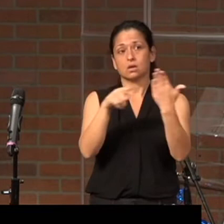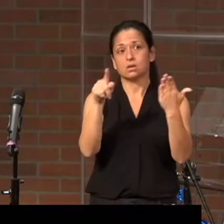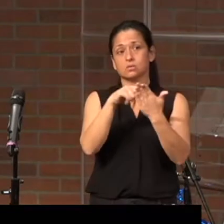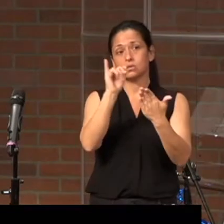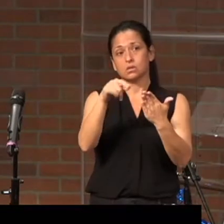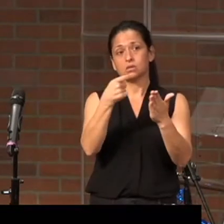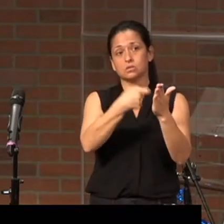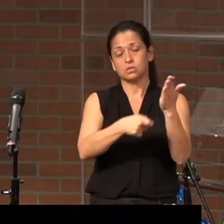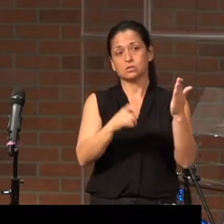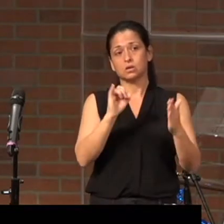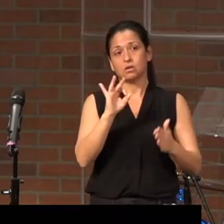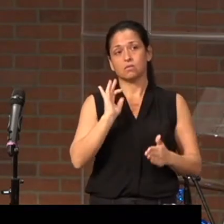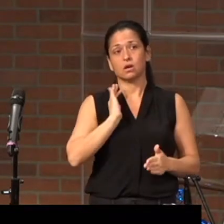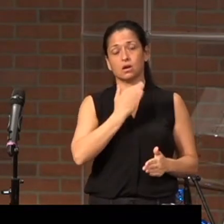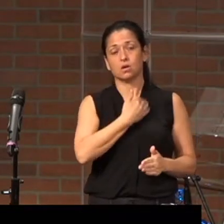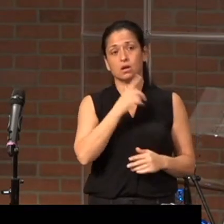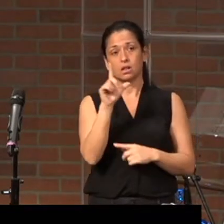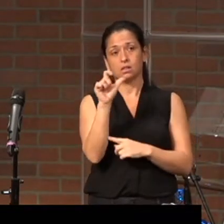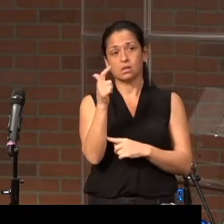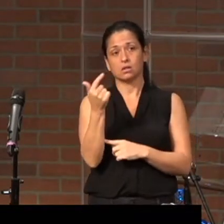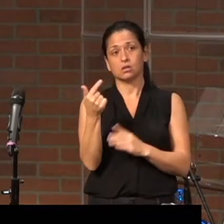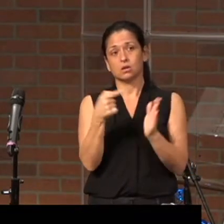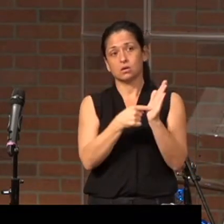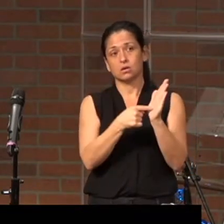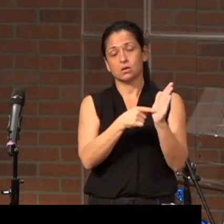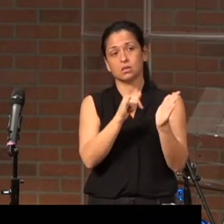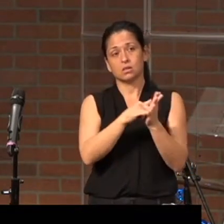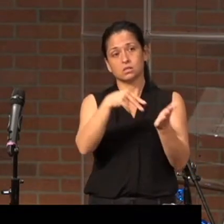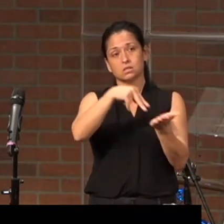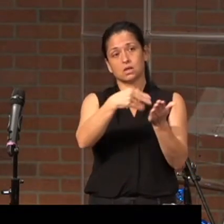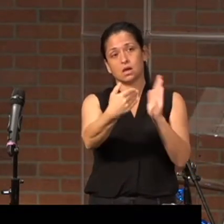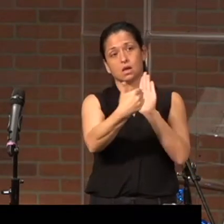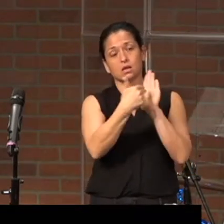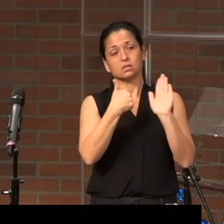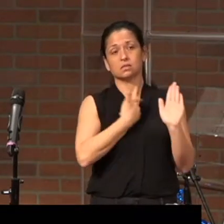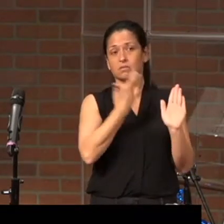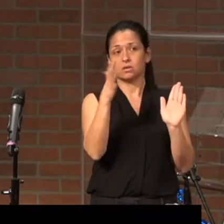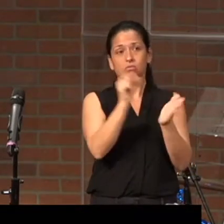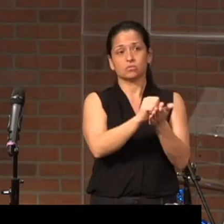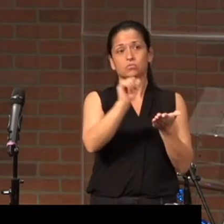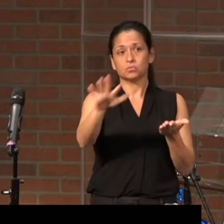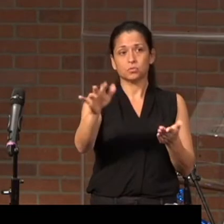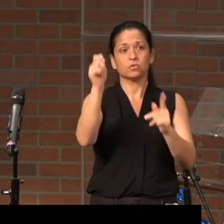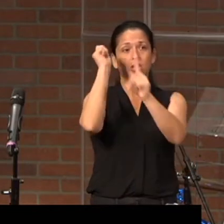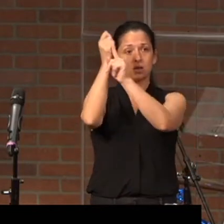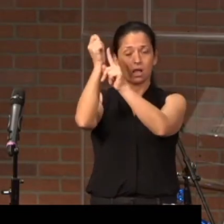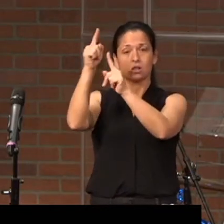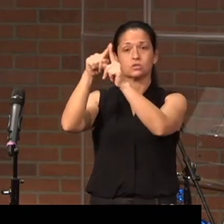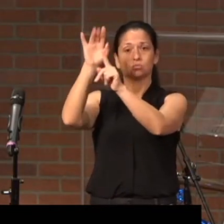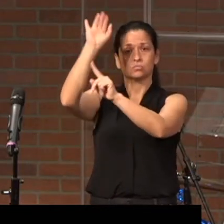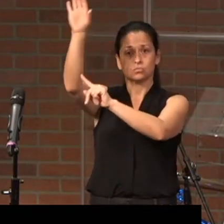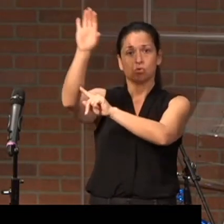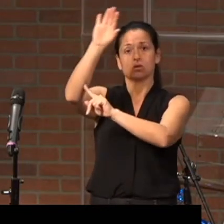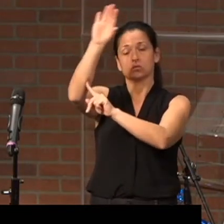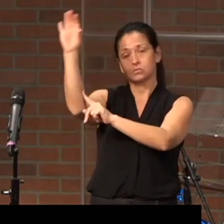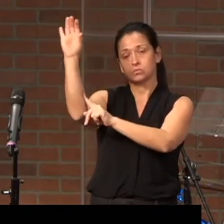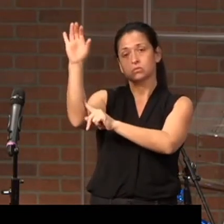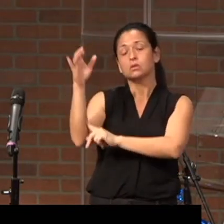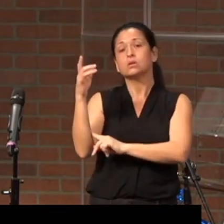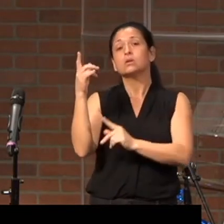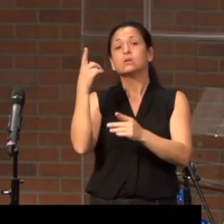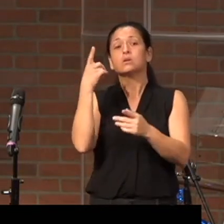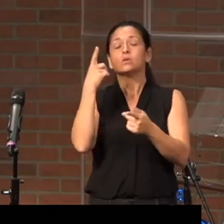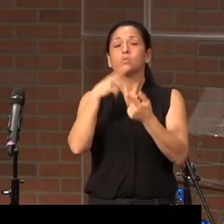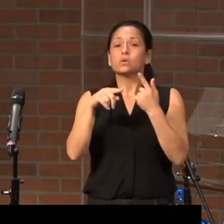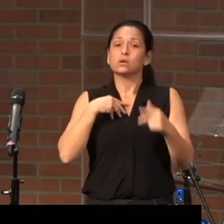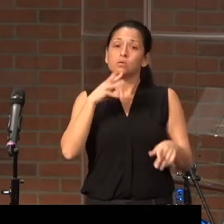of our legal indebtedness, which stood against us and condemned us, he has taken it away, nailing it to the cross. And what I